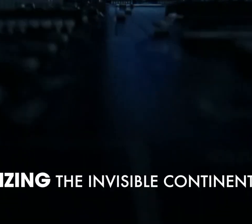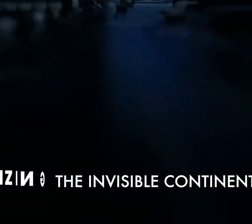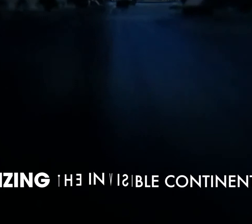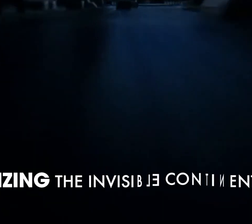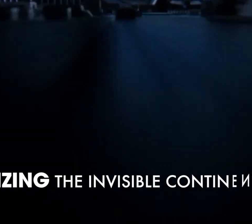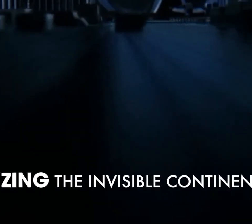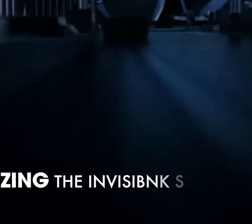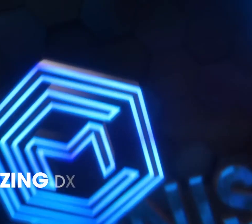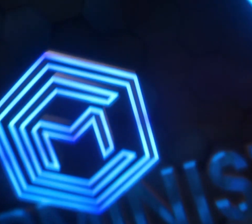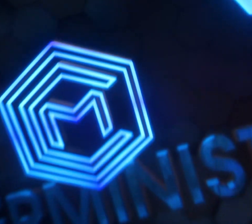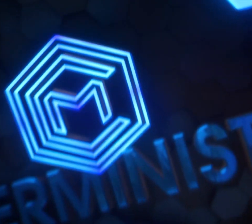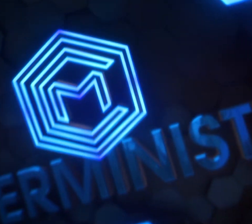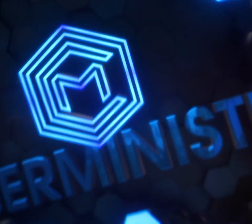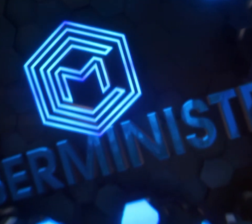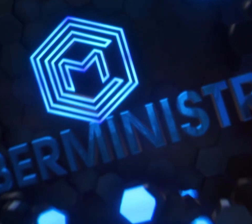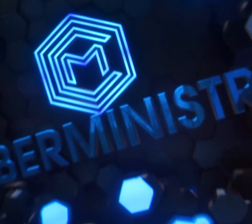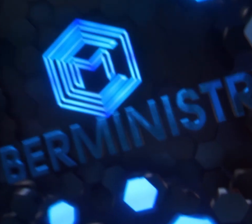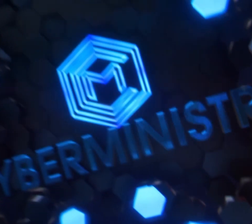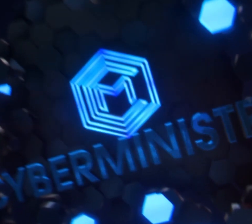Thanks and God bless.